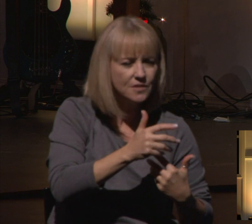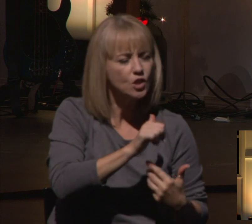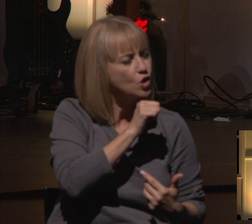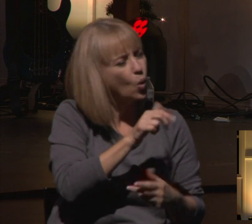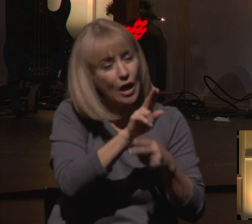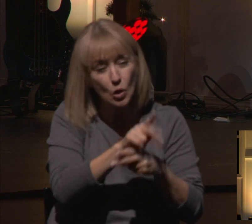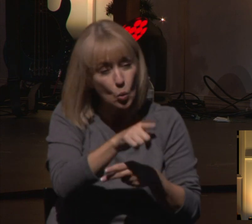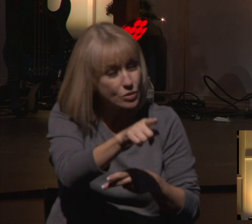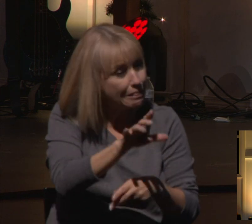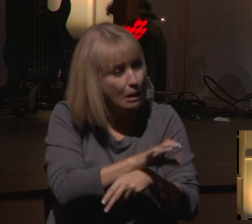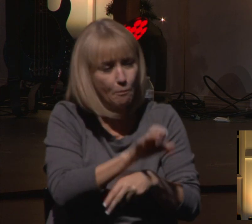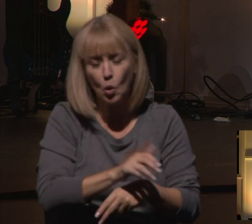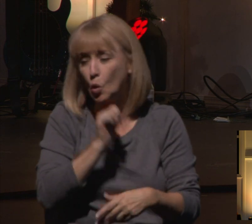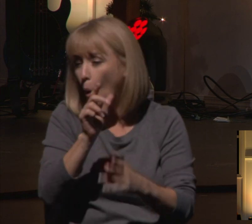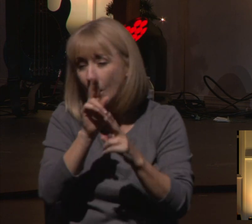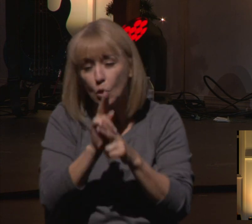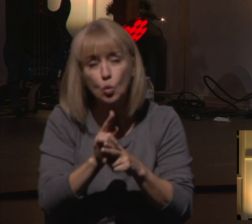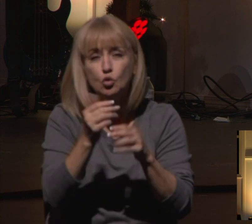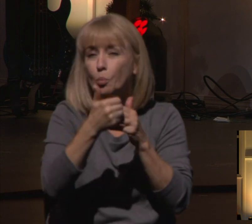get used to distance.